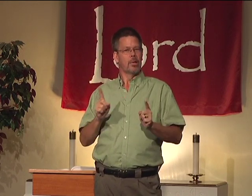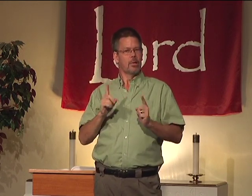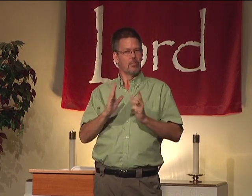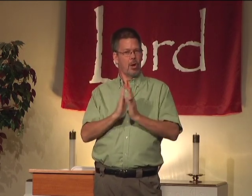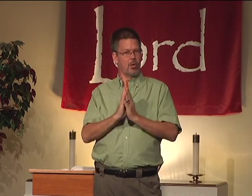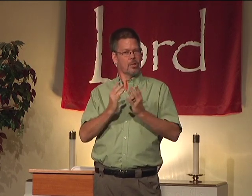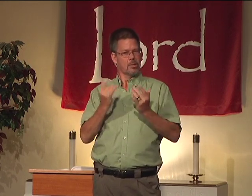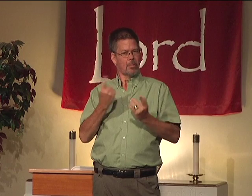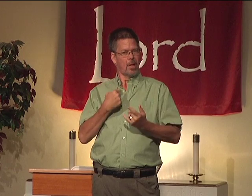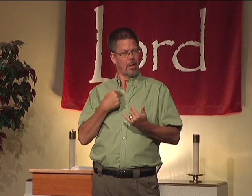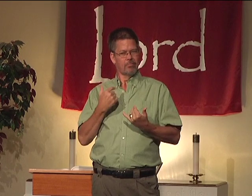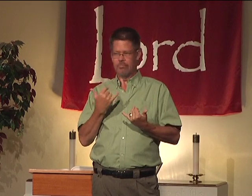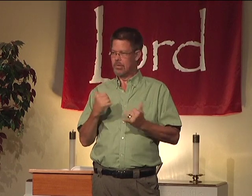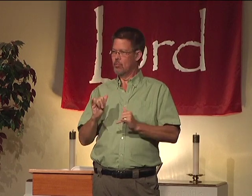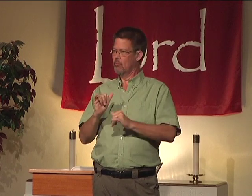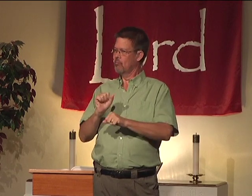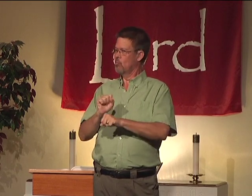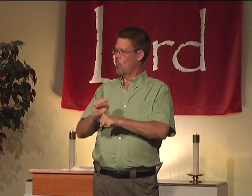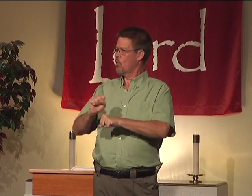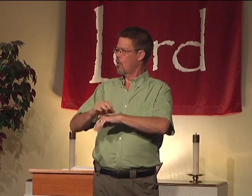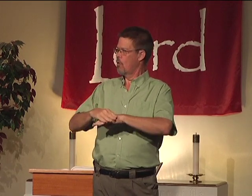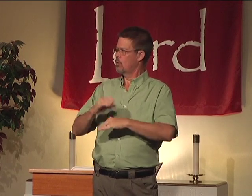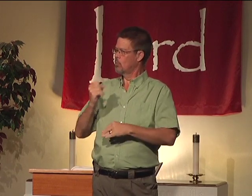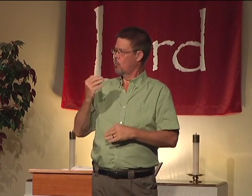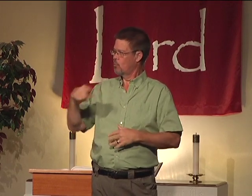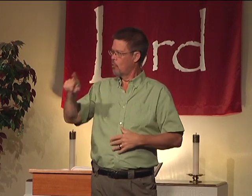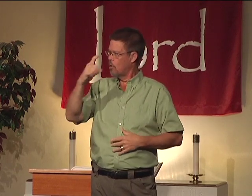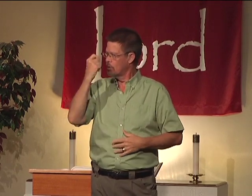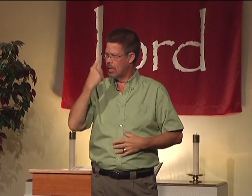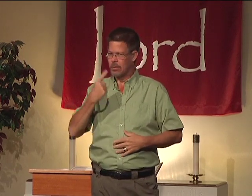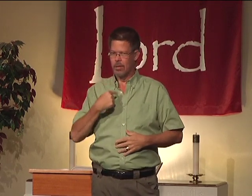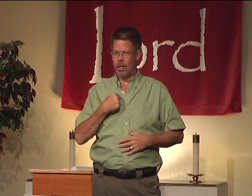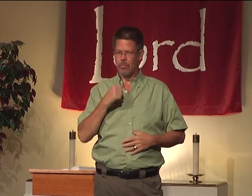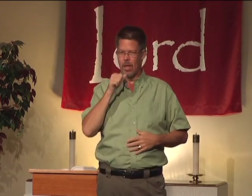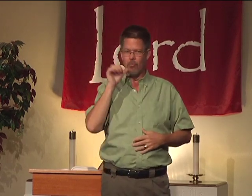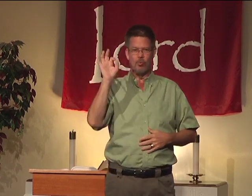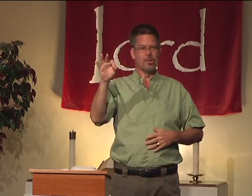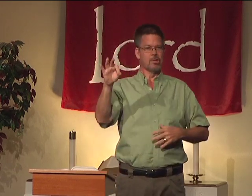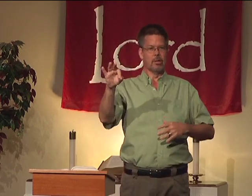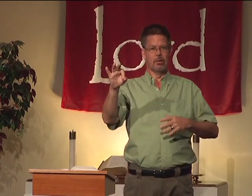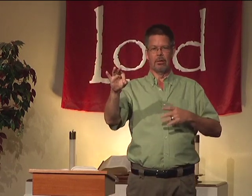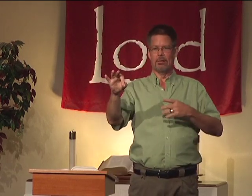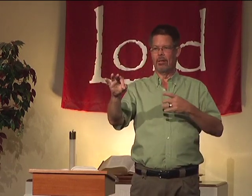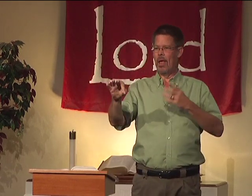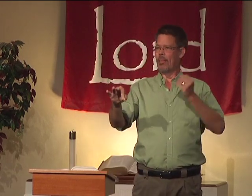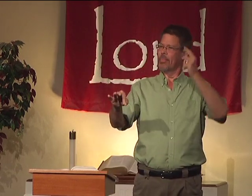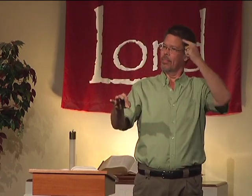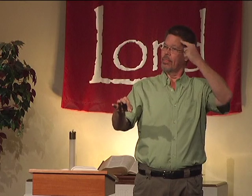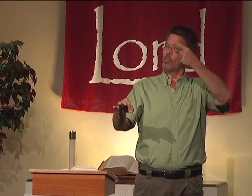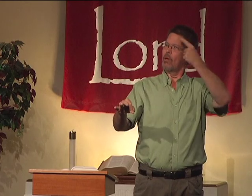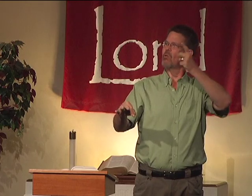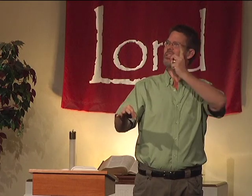life. But prayer is something I still work on. You have to understand that. You know, I'm not preaching